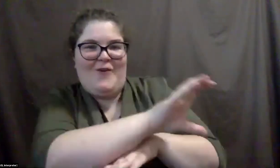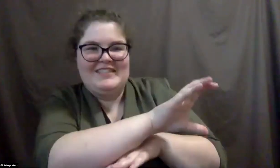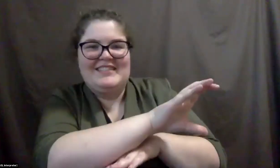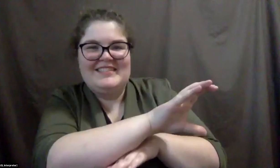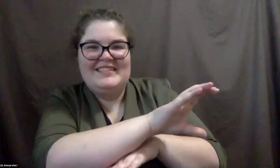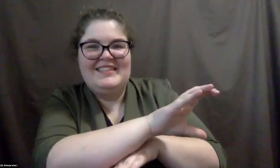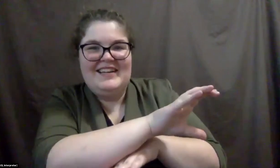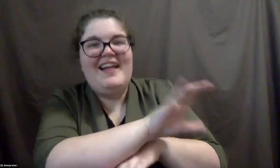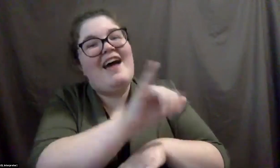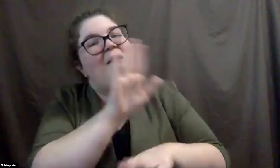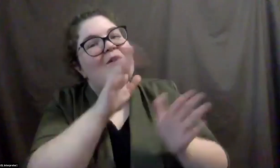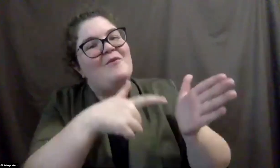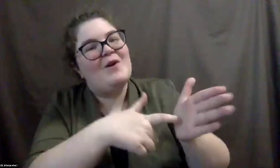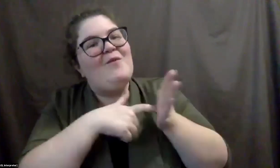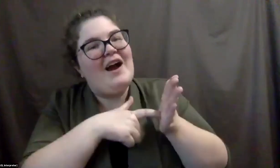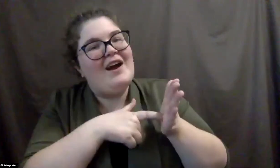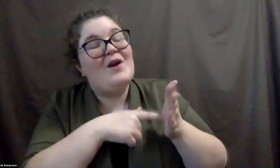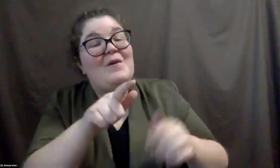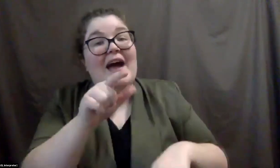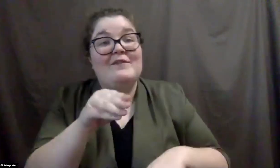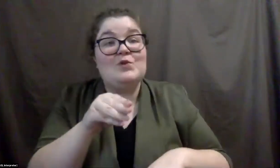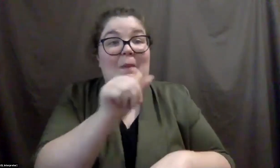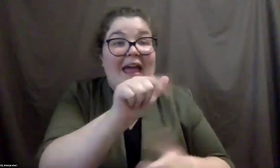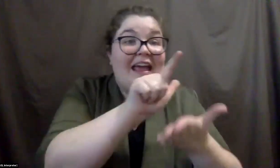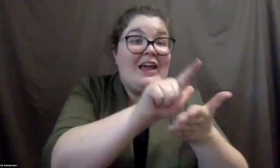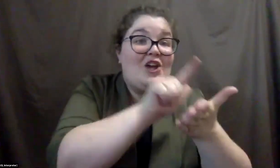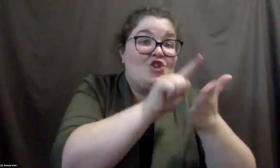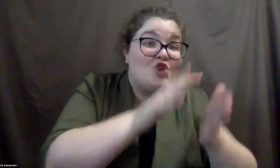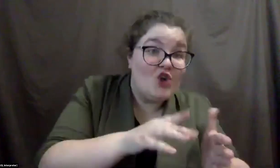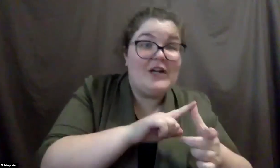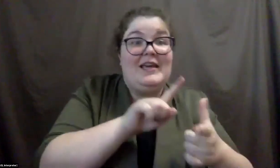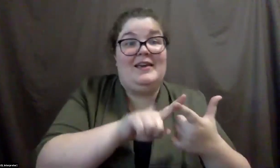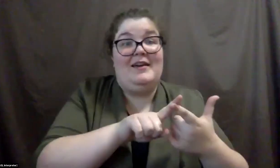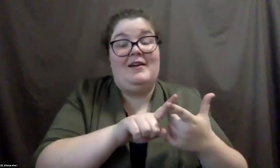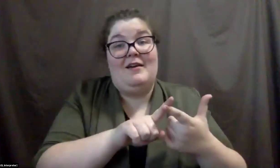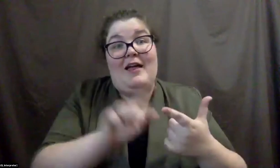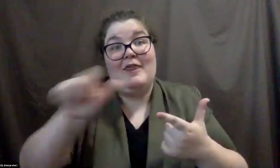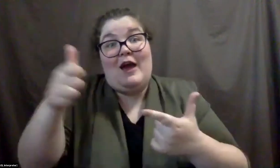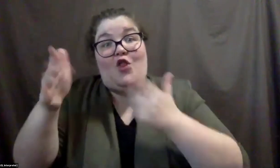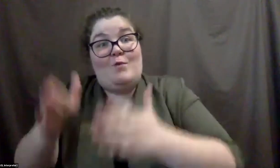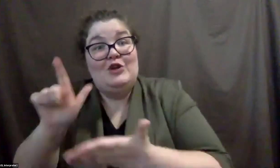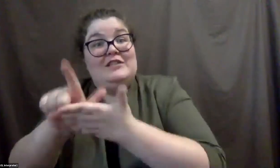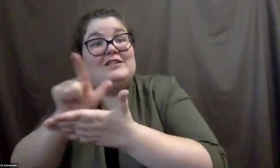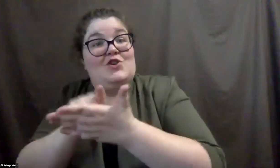which could require you to have to pay not only your attorney fees, but the attorney fees of the individual bringing that complaint.